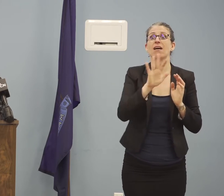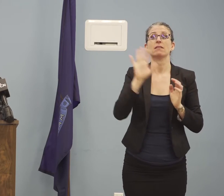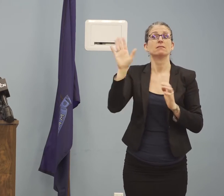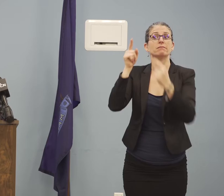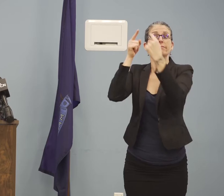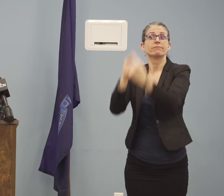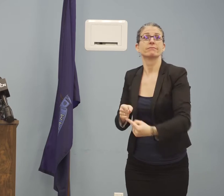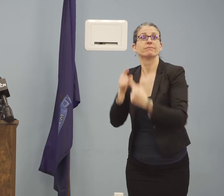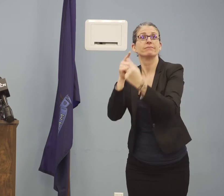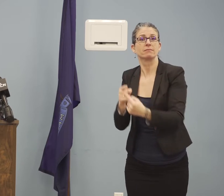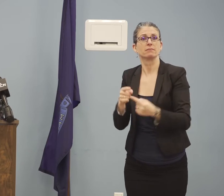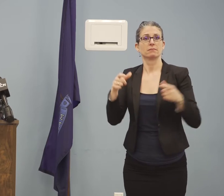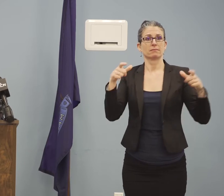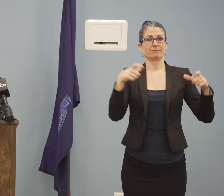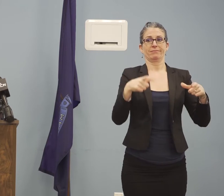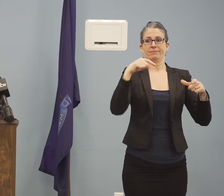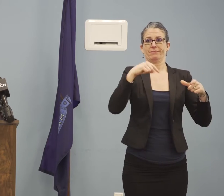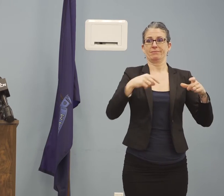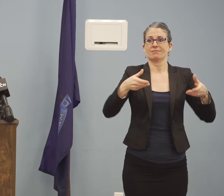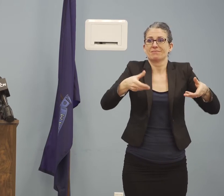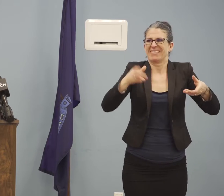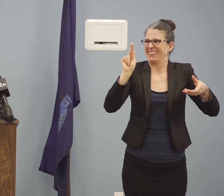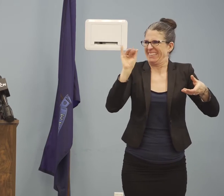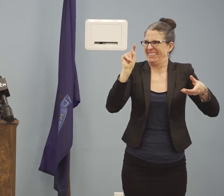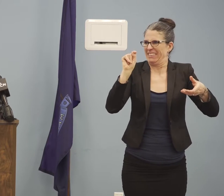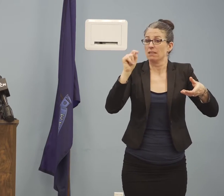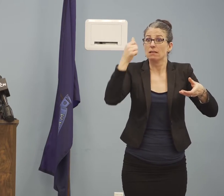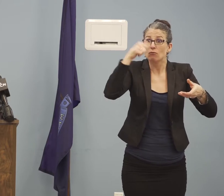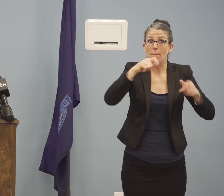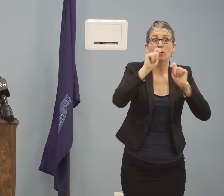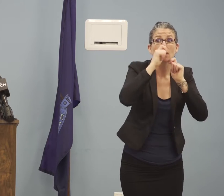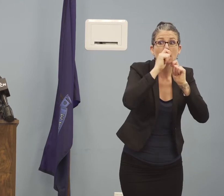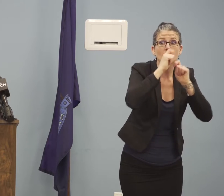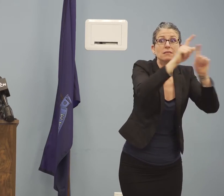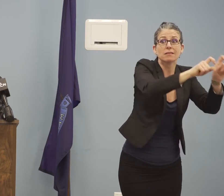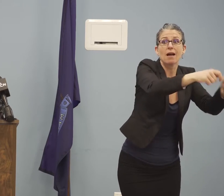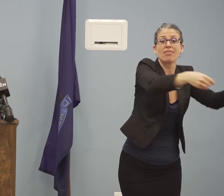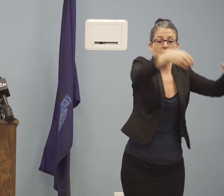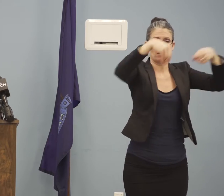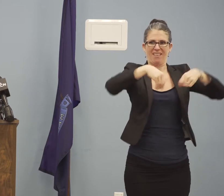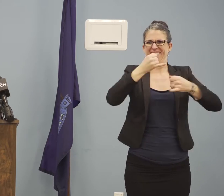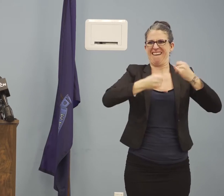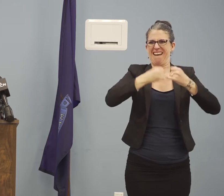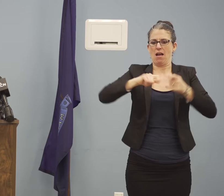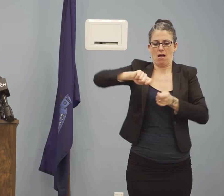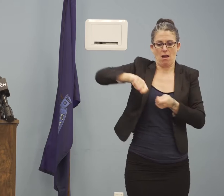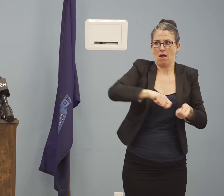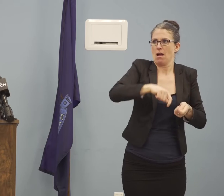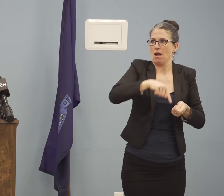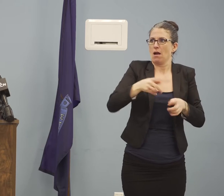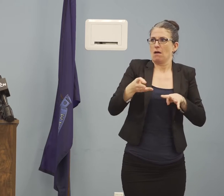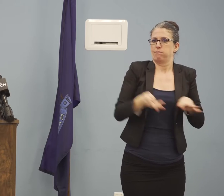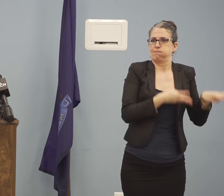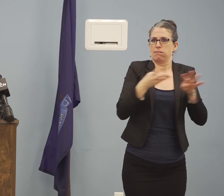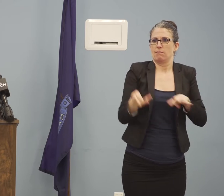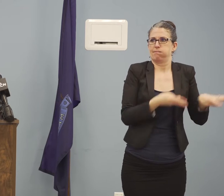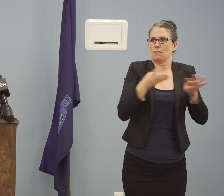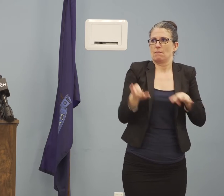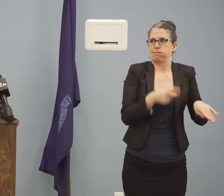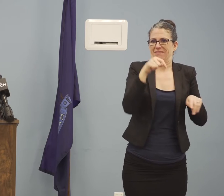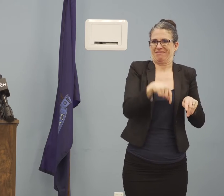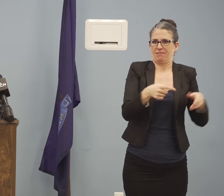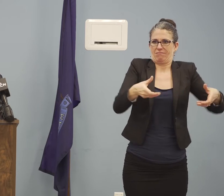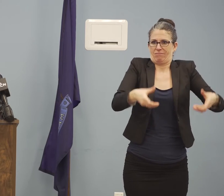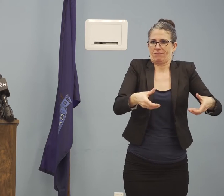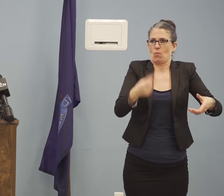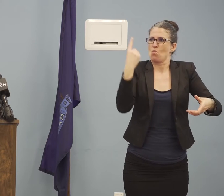but the other pieces that are necessary in order to undertake testing. In a sense, testing is like baking something. There are